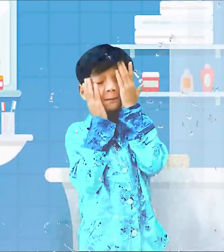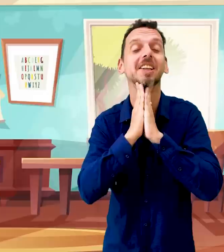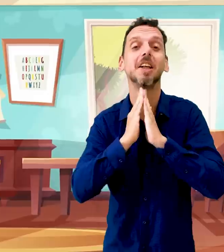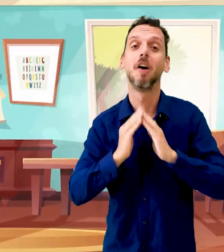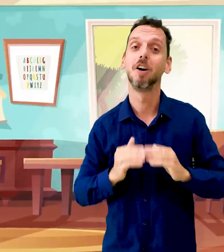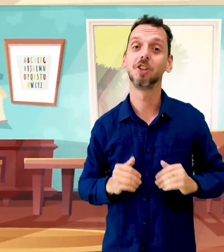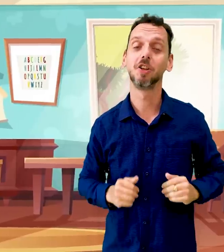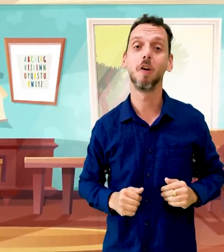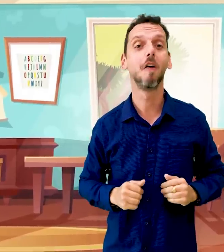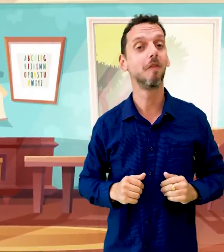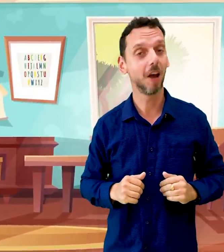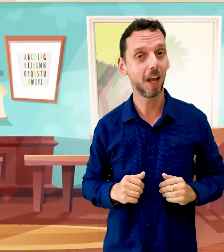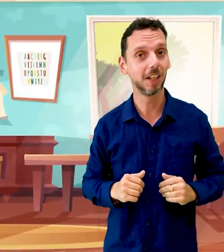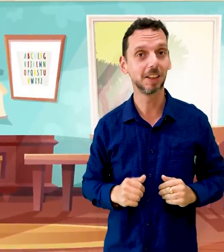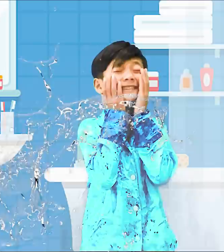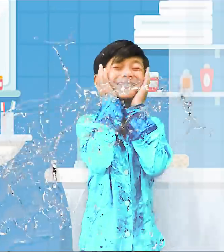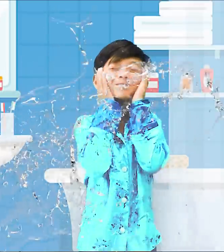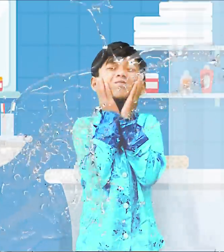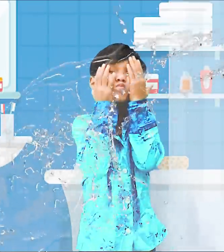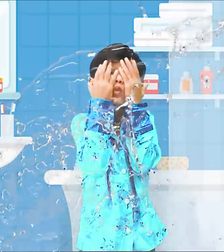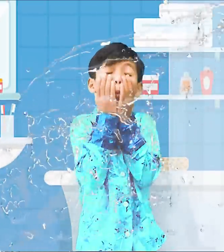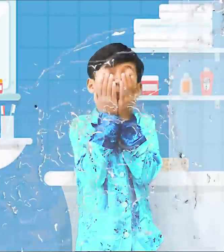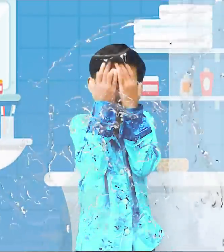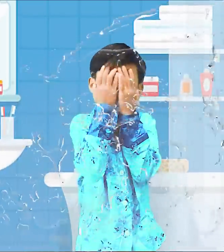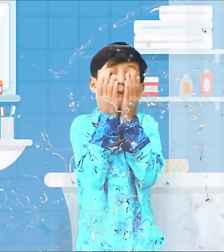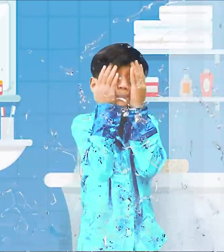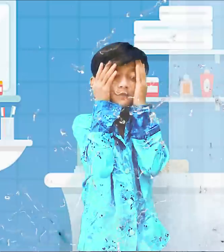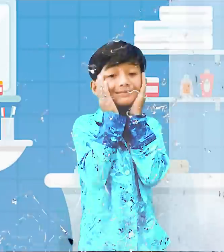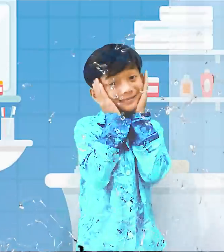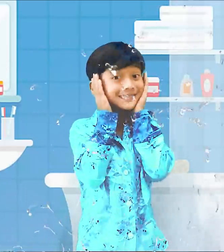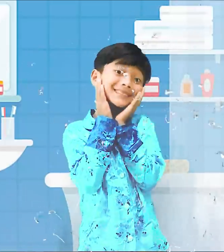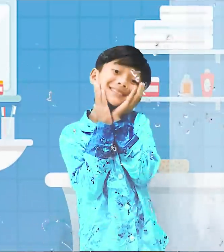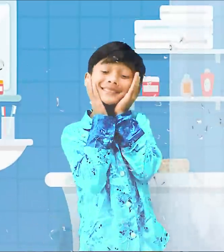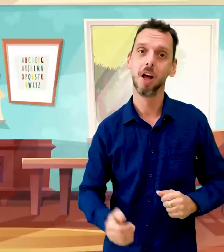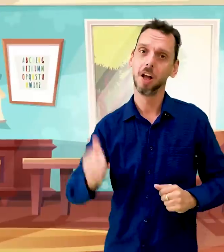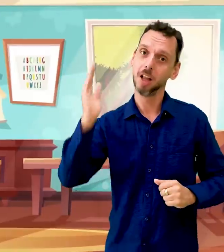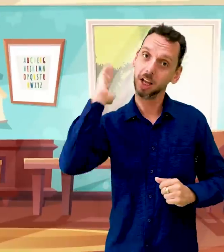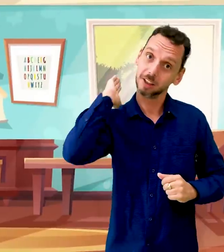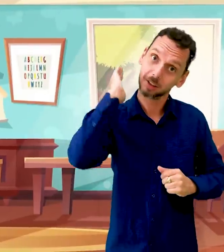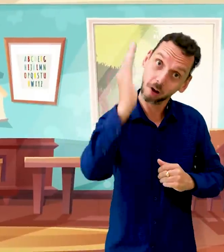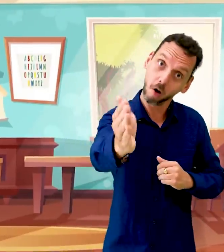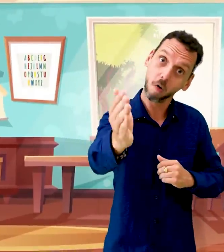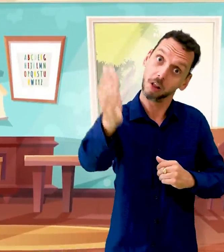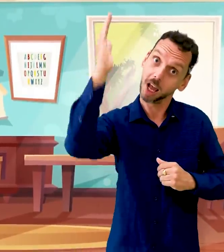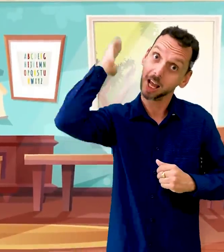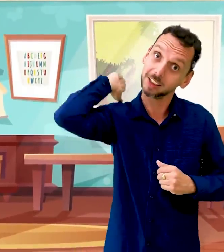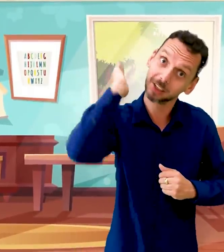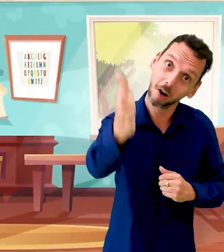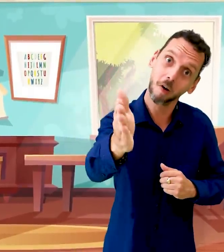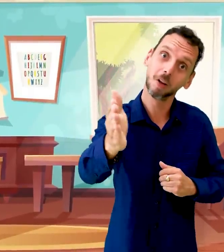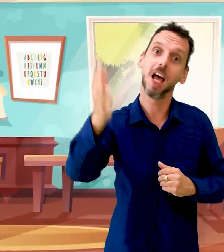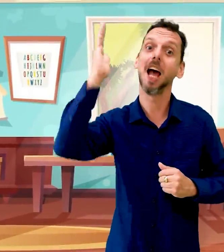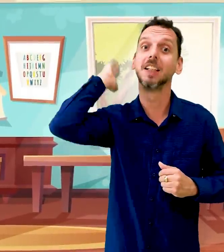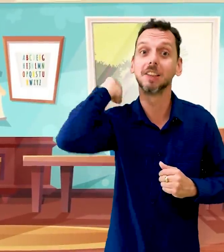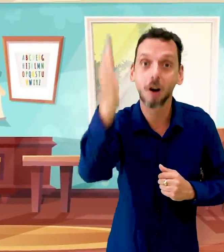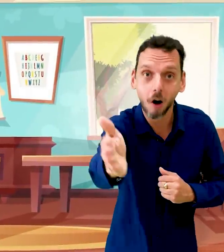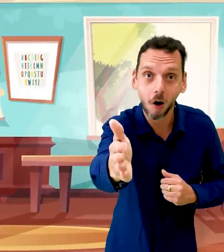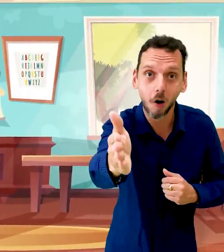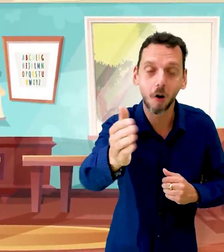Now wash your face, it's time for school Let's go, let's go, let's go